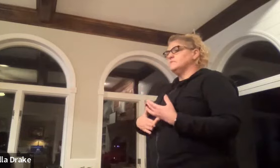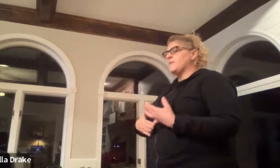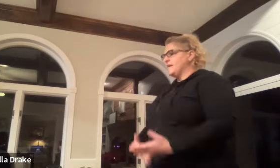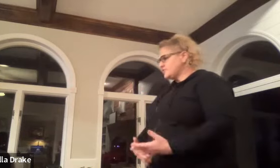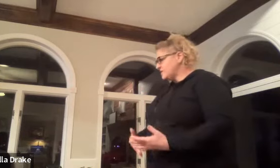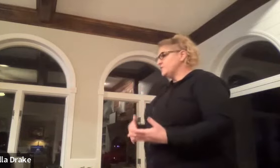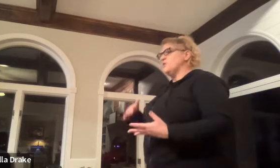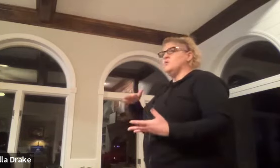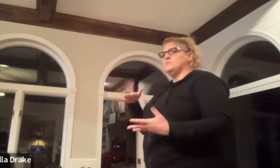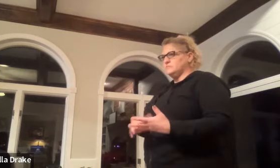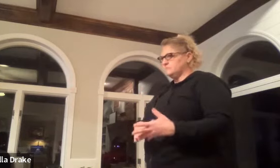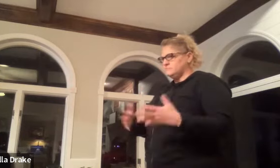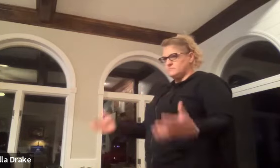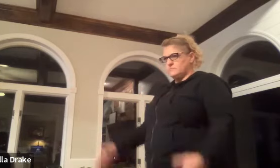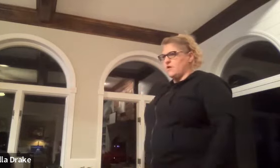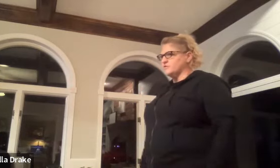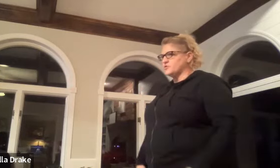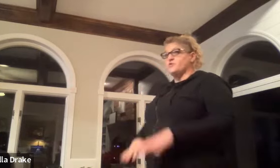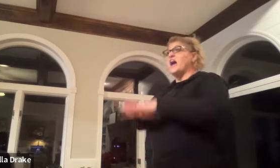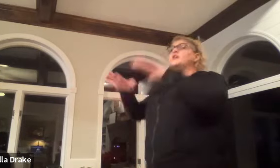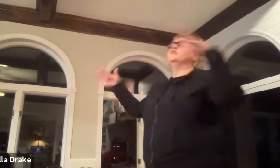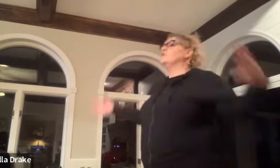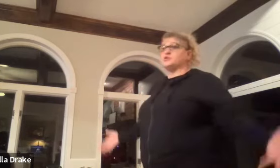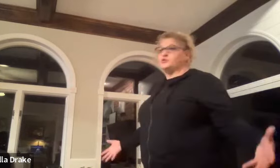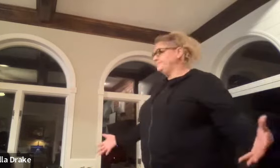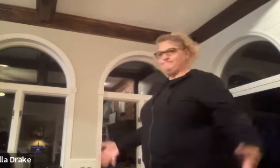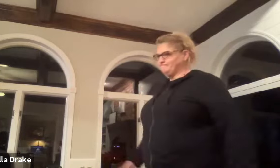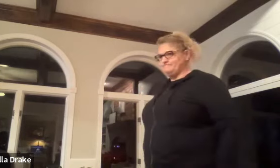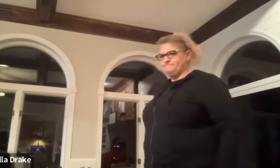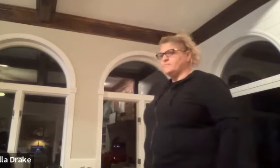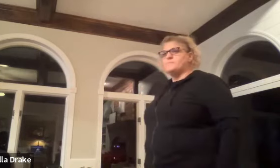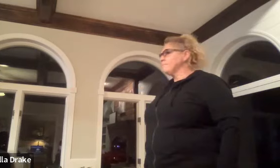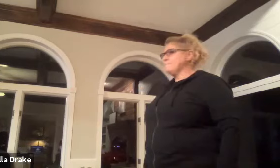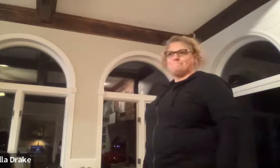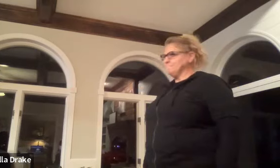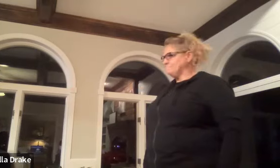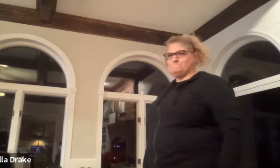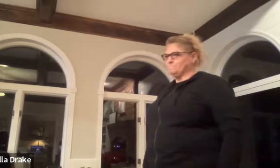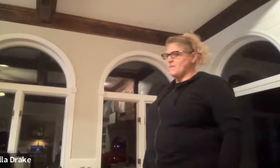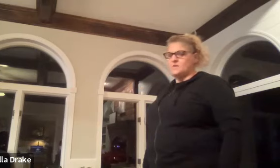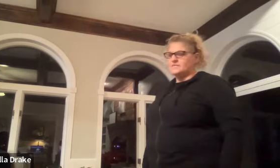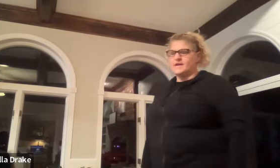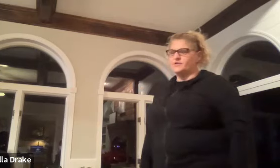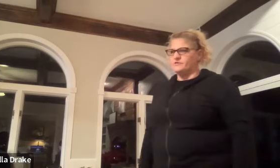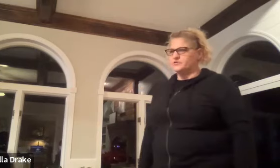spanish has their own although so they're not universal no it's not universal